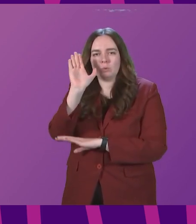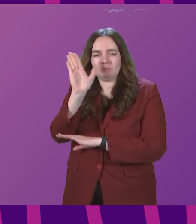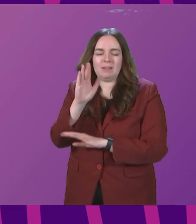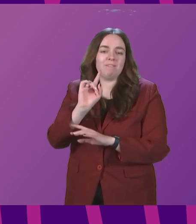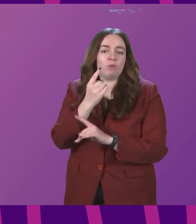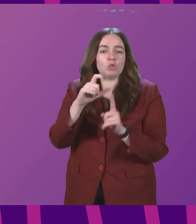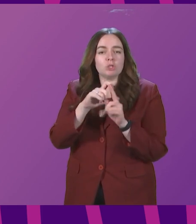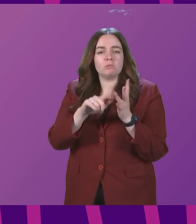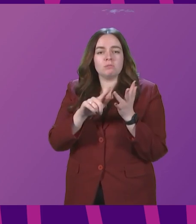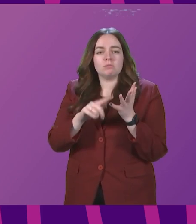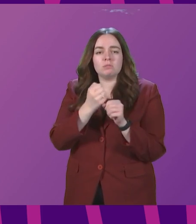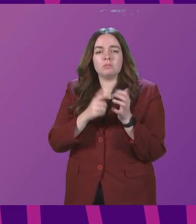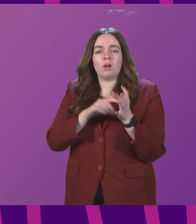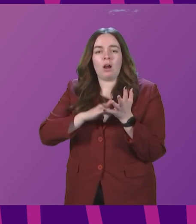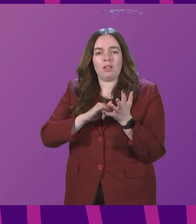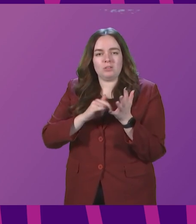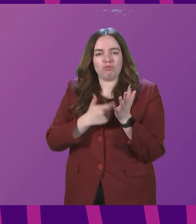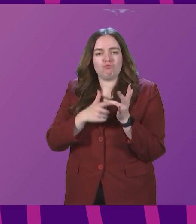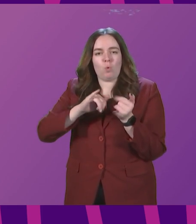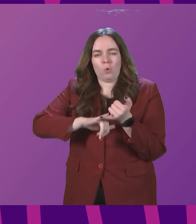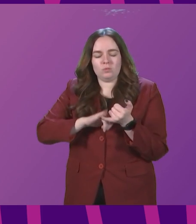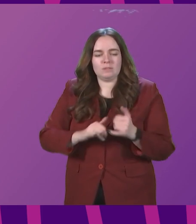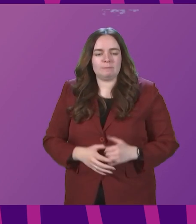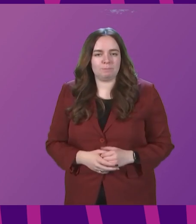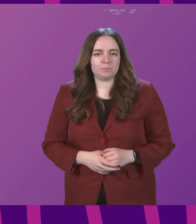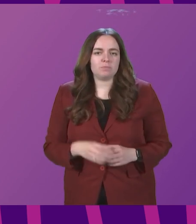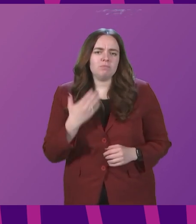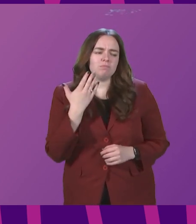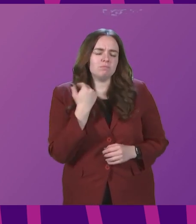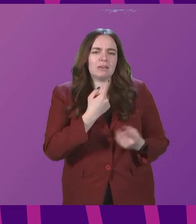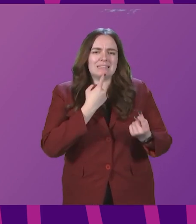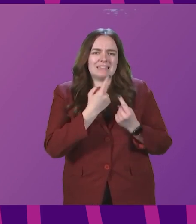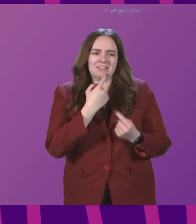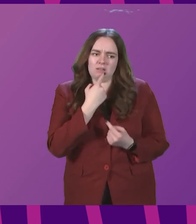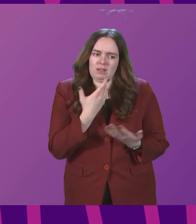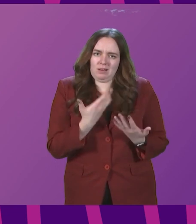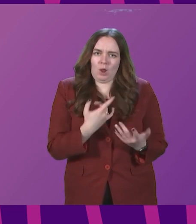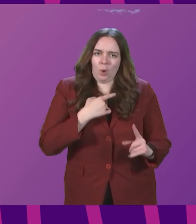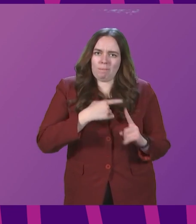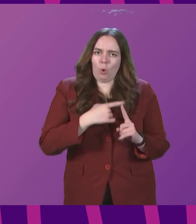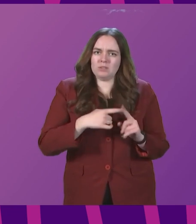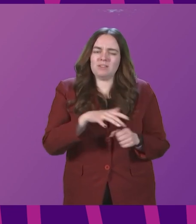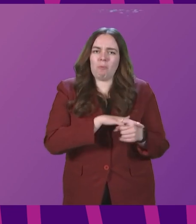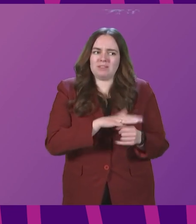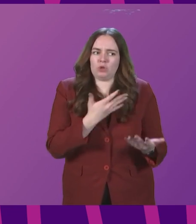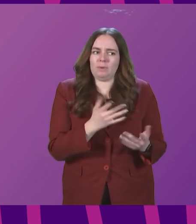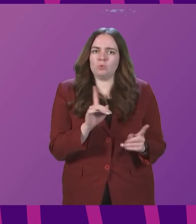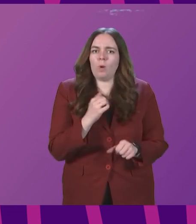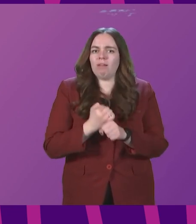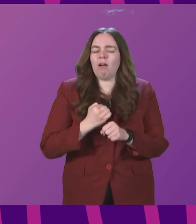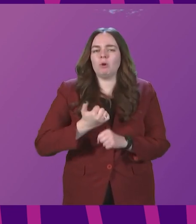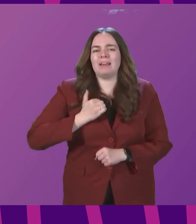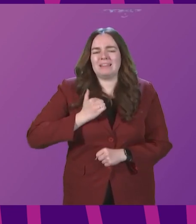Ross. Thank you, presiding officer. The latest data shows that we are in a far more positive position than the government were expecting.